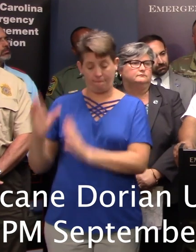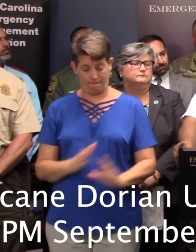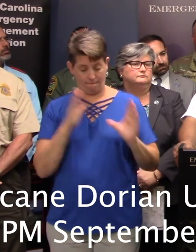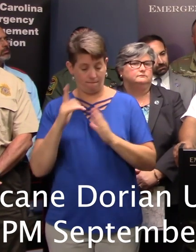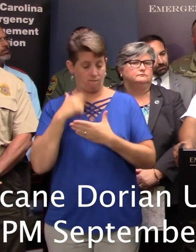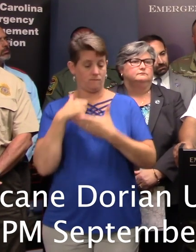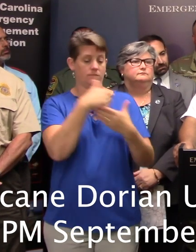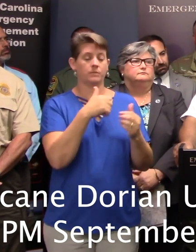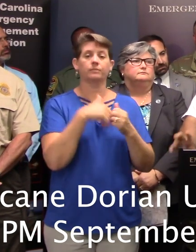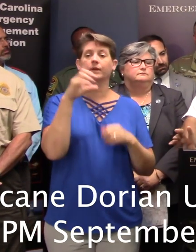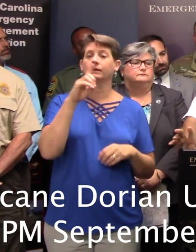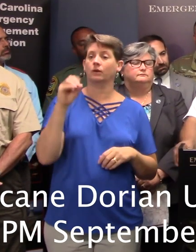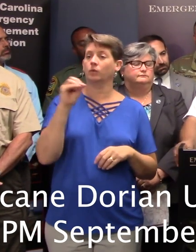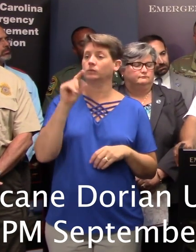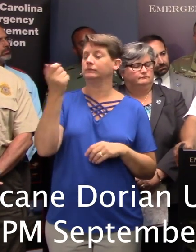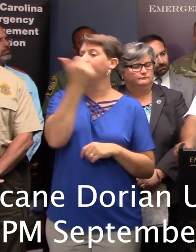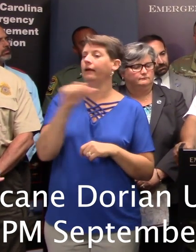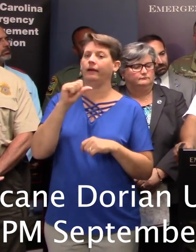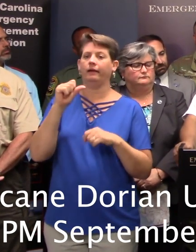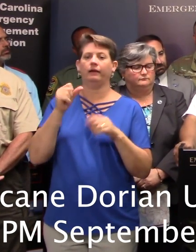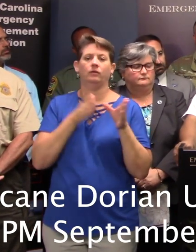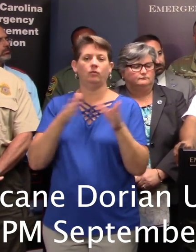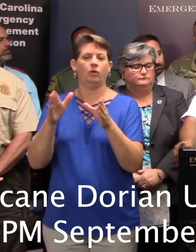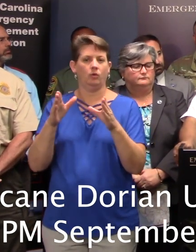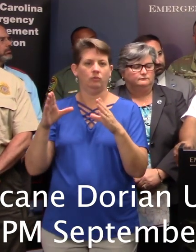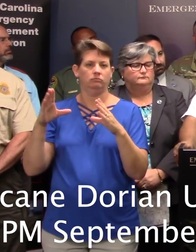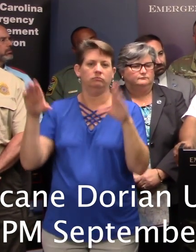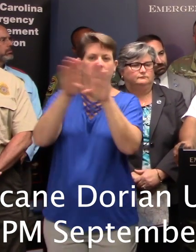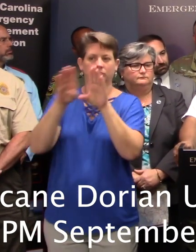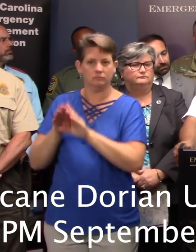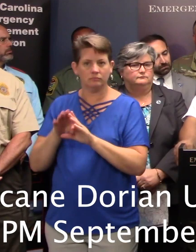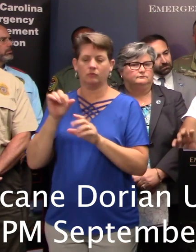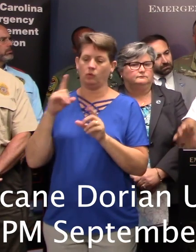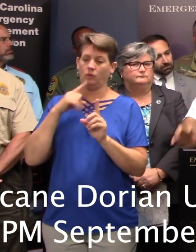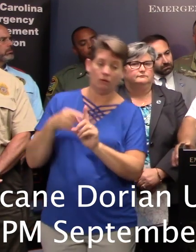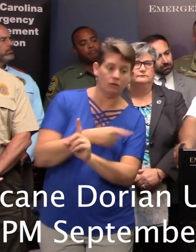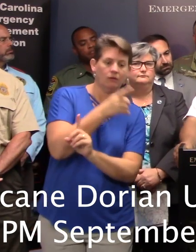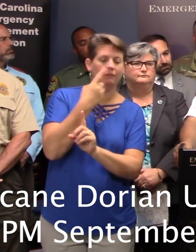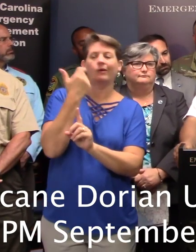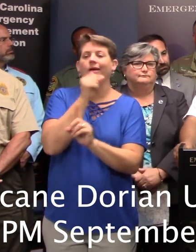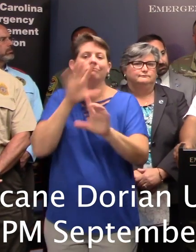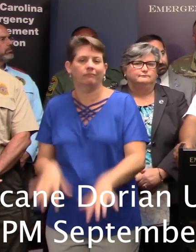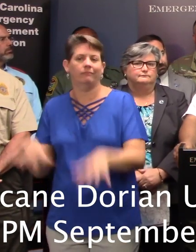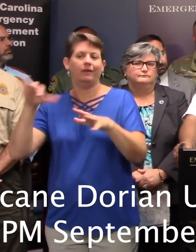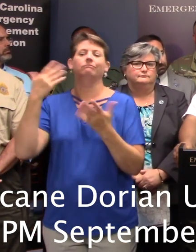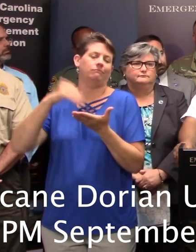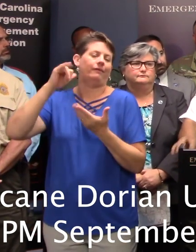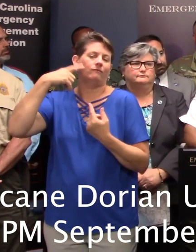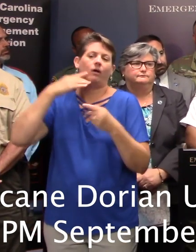with any road closures or diversion routes as a result of any flooding. And this, again, will be a post-storm